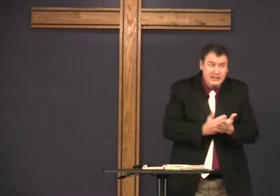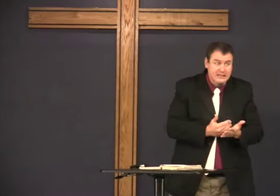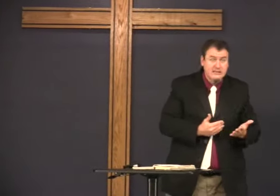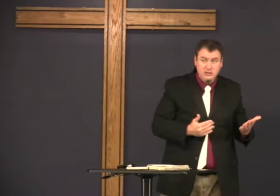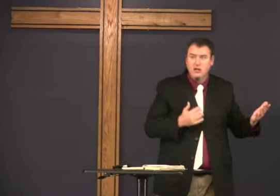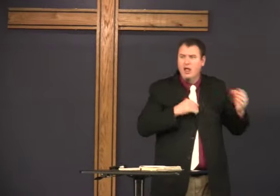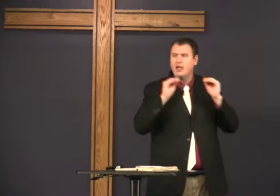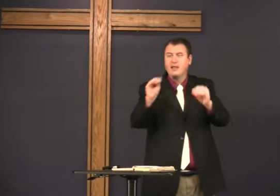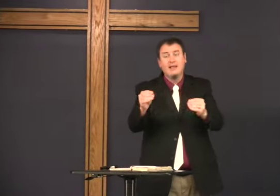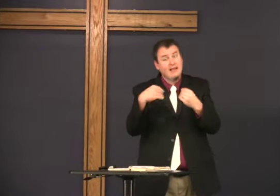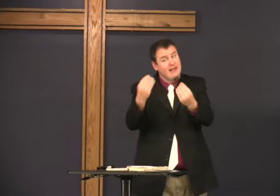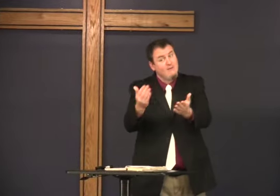If you want a list.